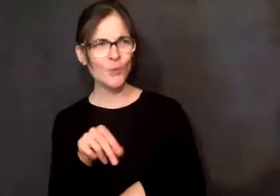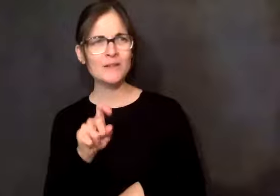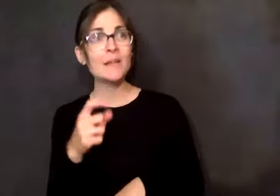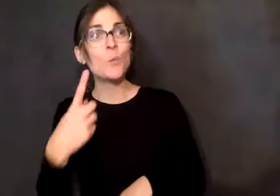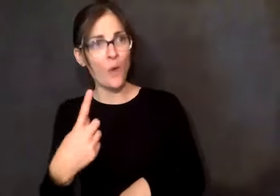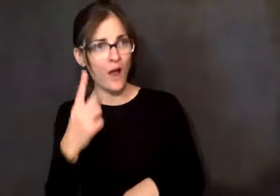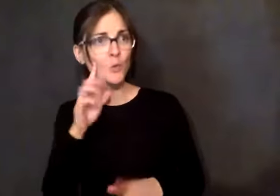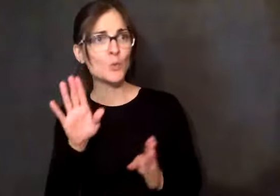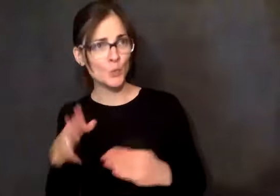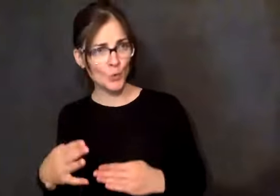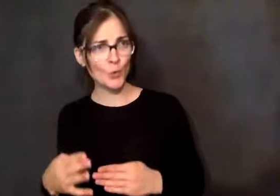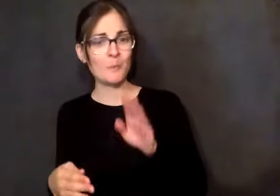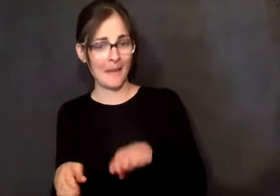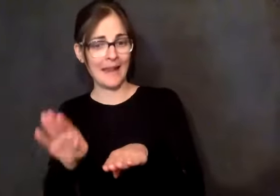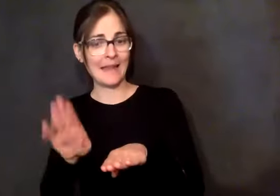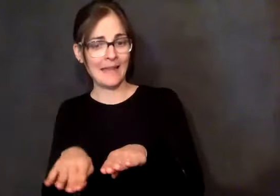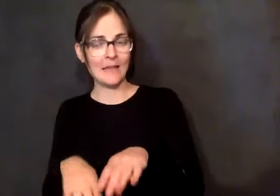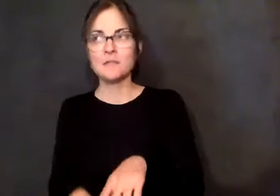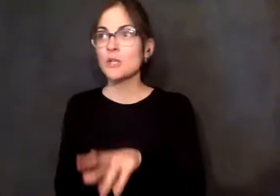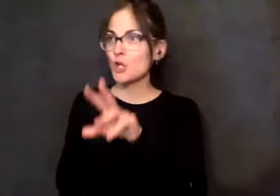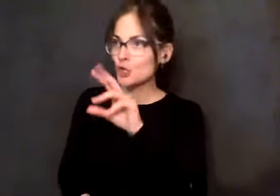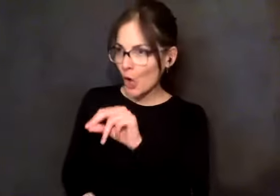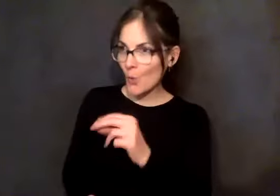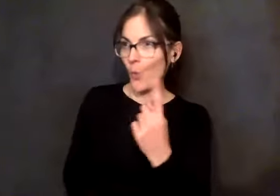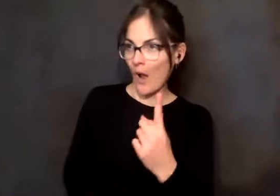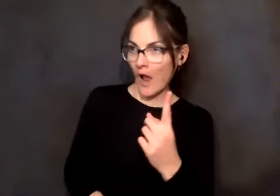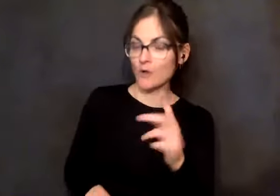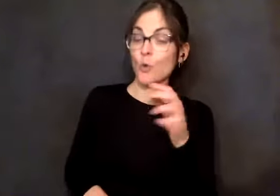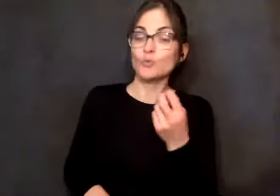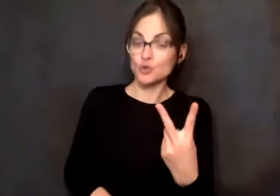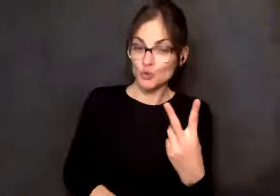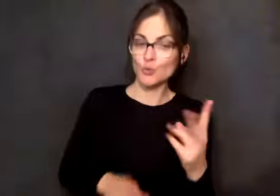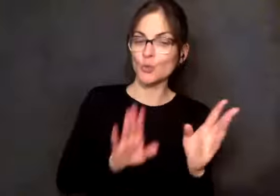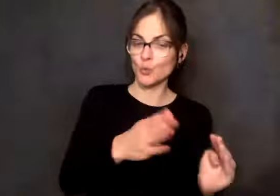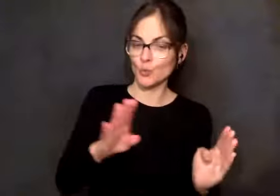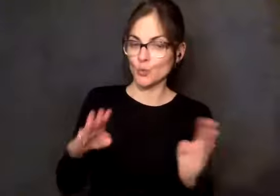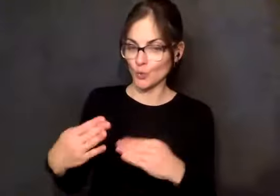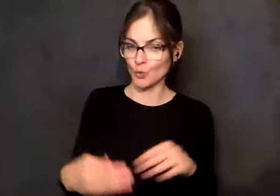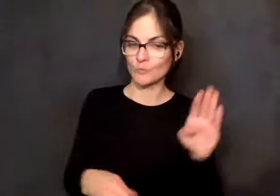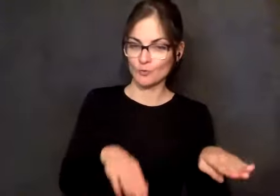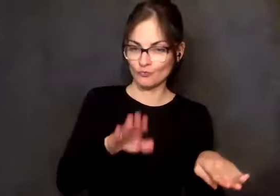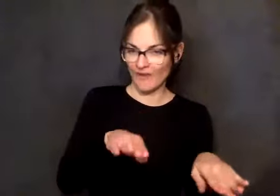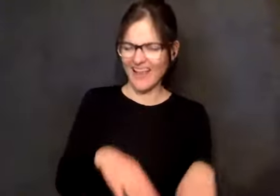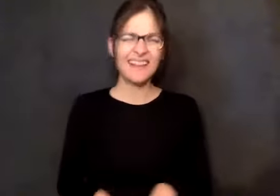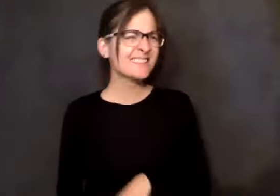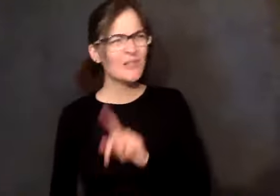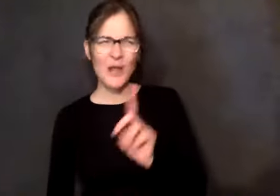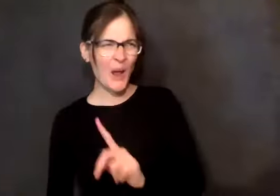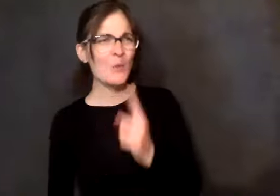And she said, no, we need one room with two double beds. I said, no, we need two rooms with double beds. And she said,